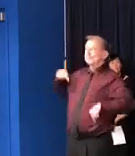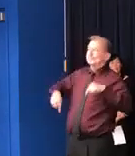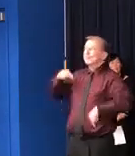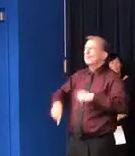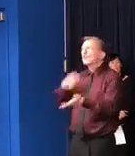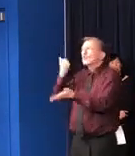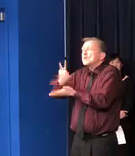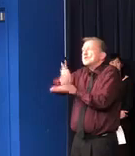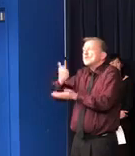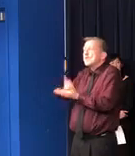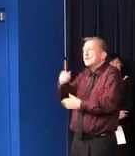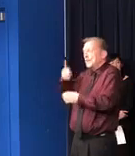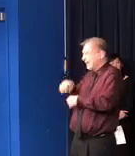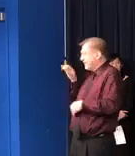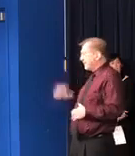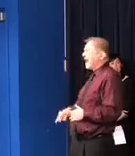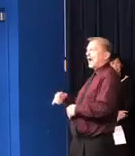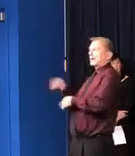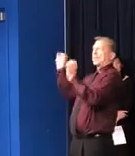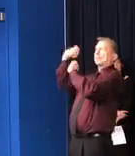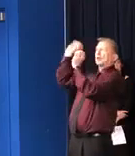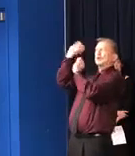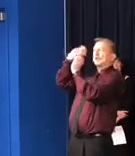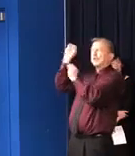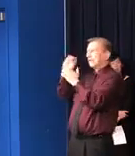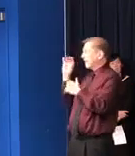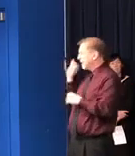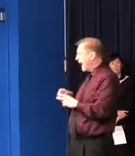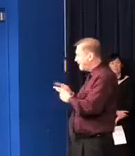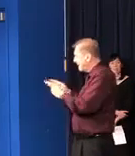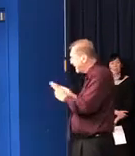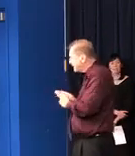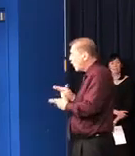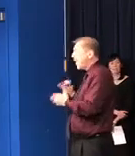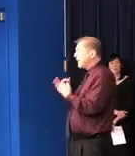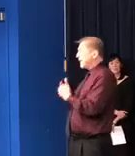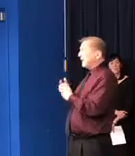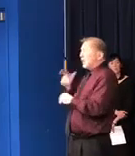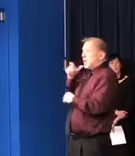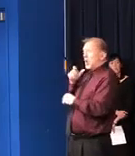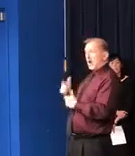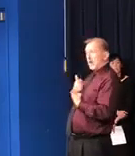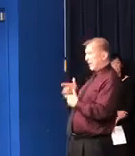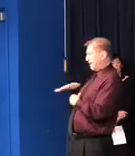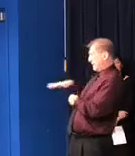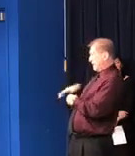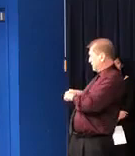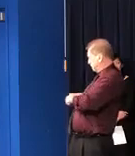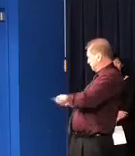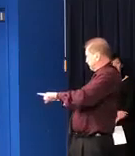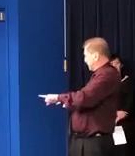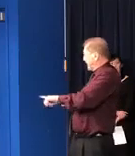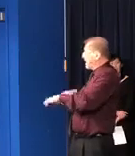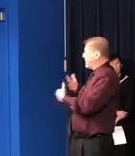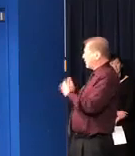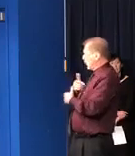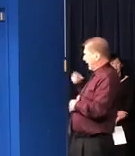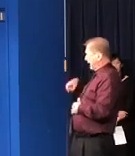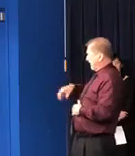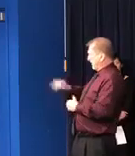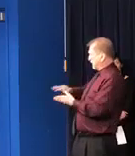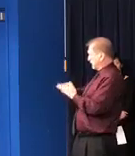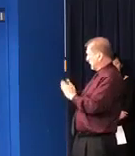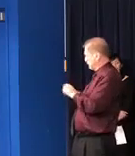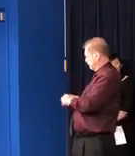so that they might be called up to a certain location, people who live in a certain area of the state. We might say, hey, everybody, we